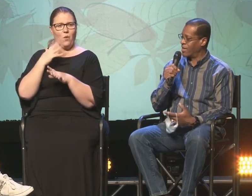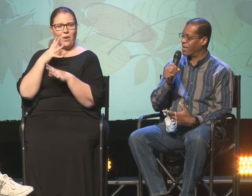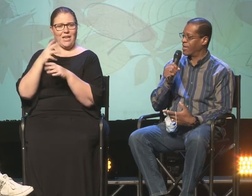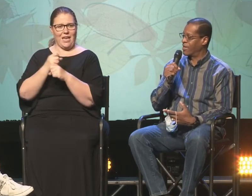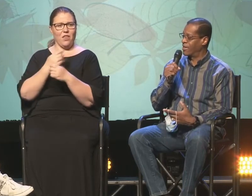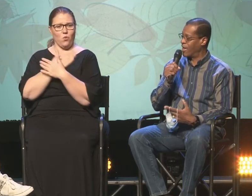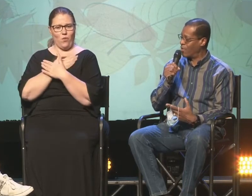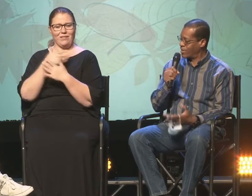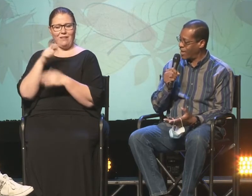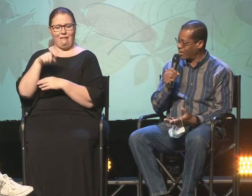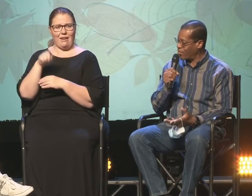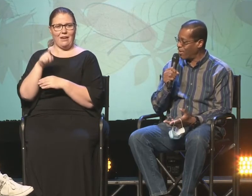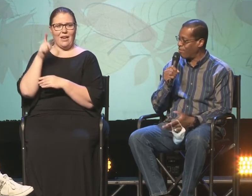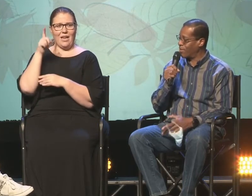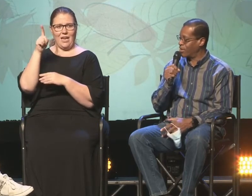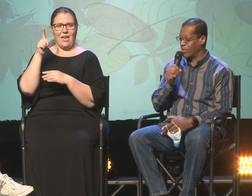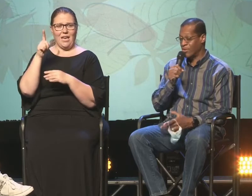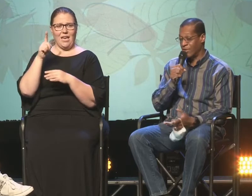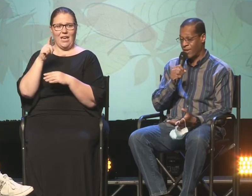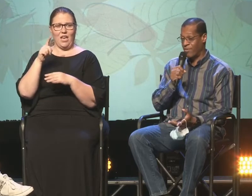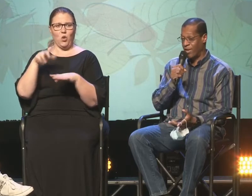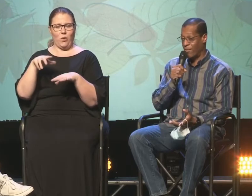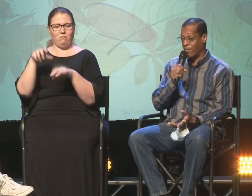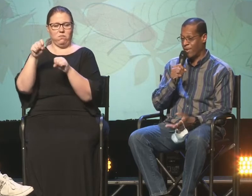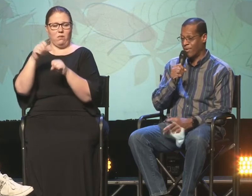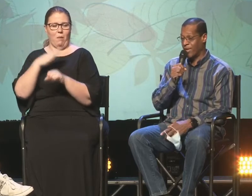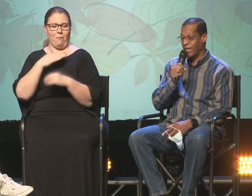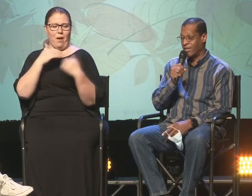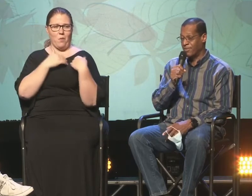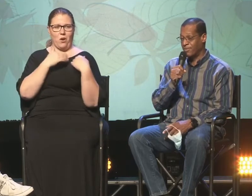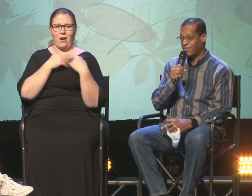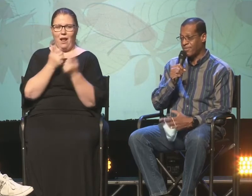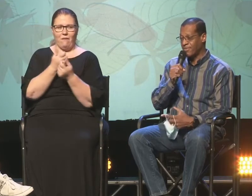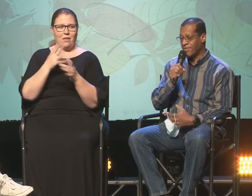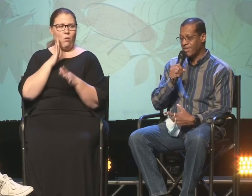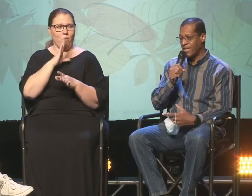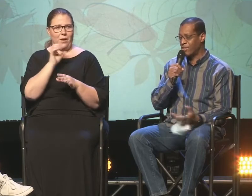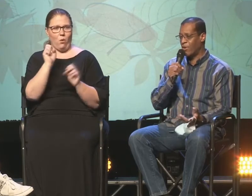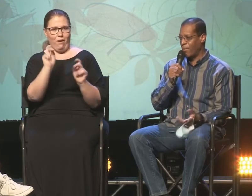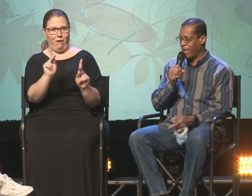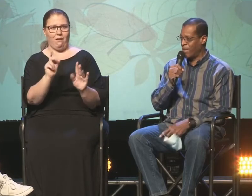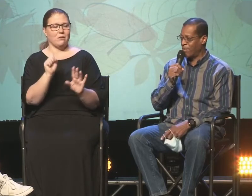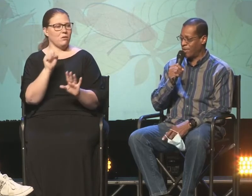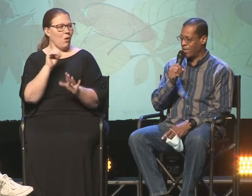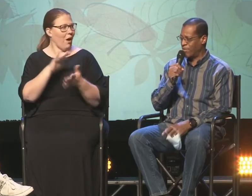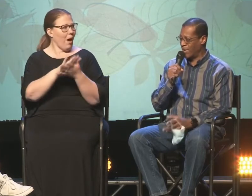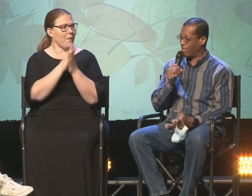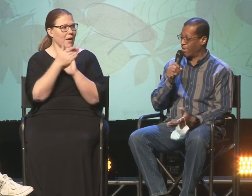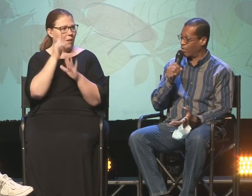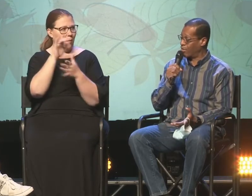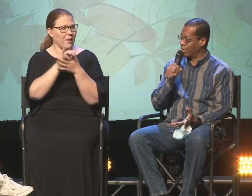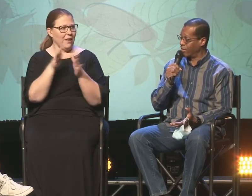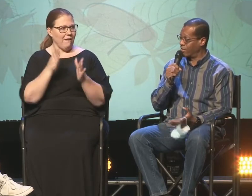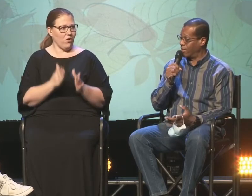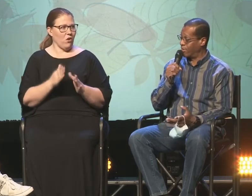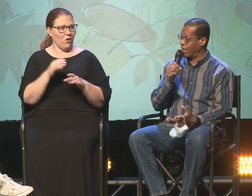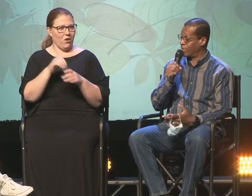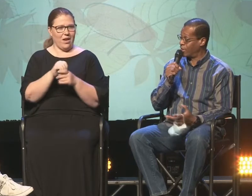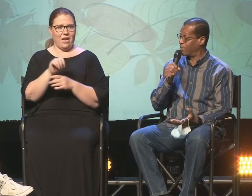rest I needed. He would take the weight off my shoulders and everything would be okay. And so I became a believer in my 30s, not